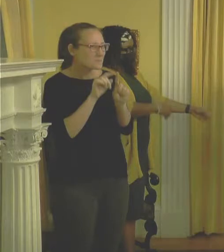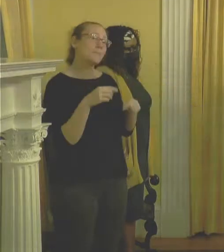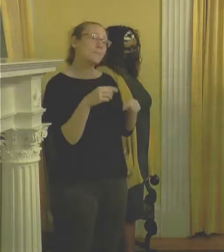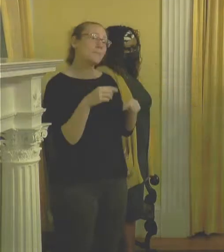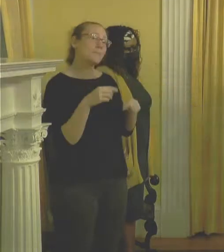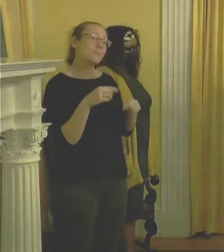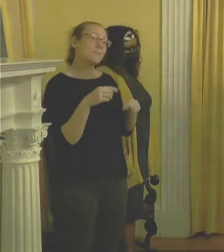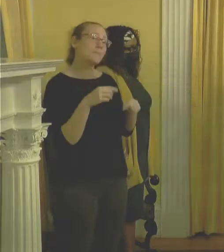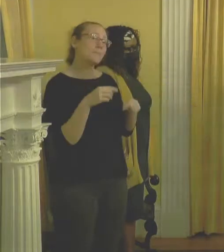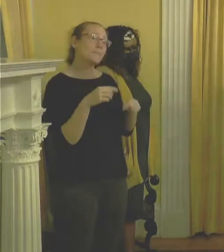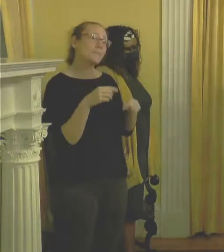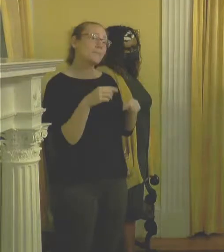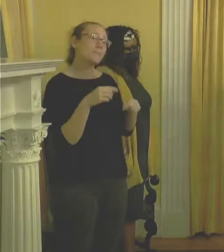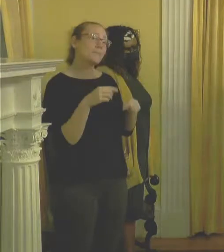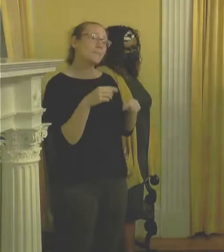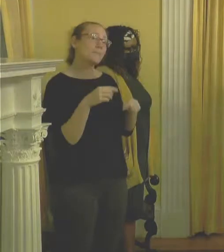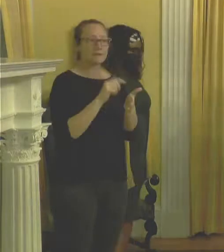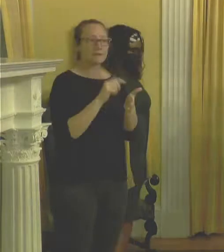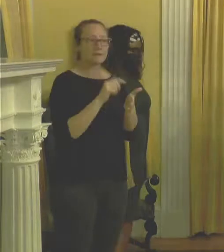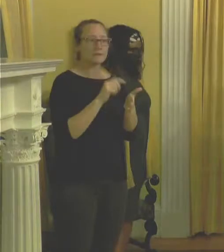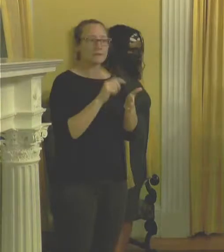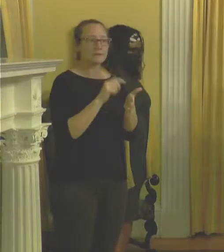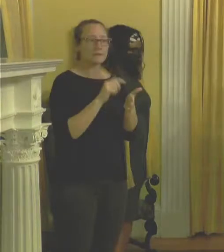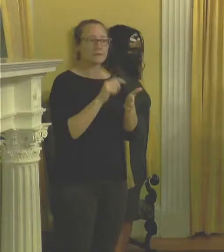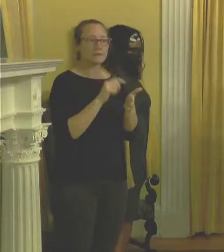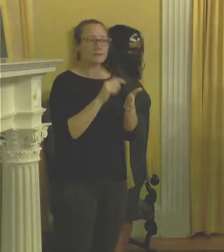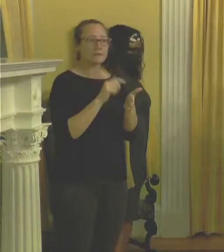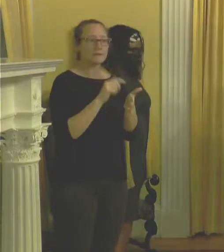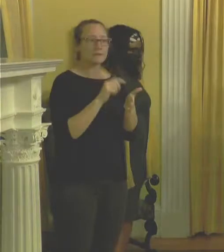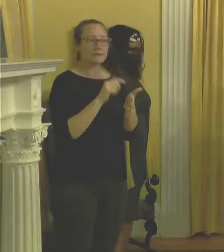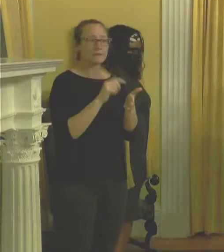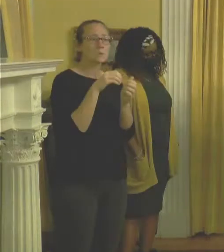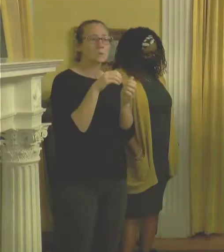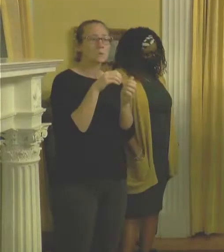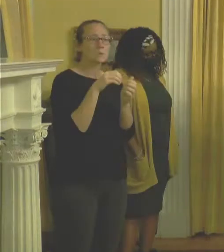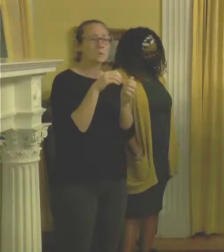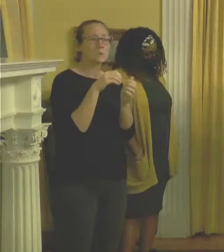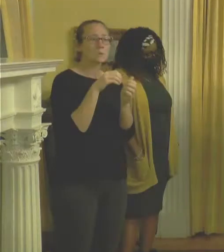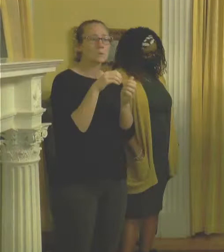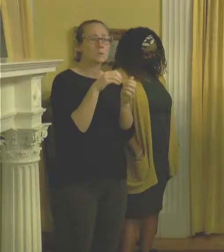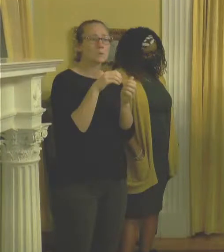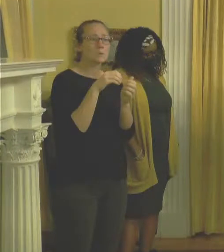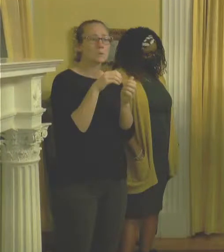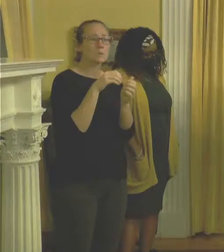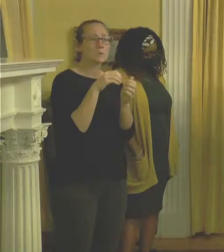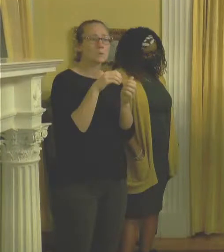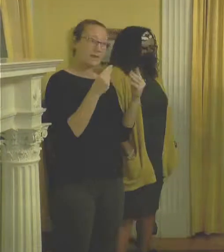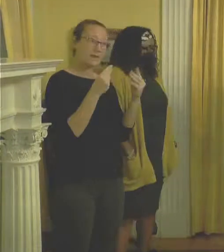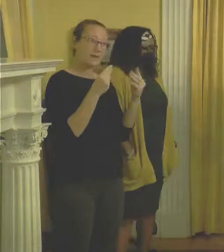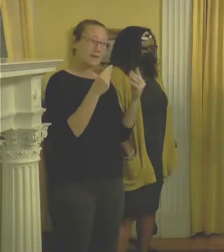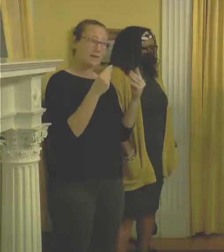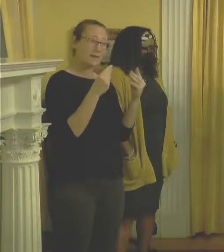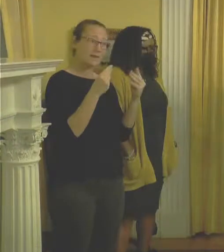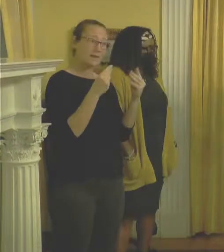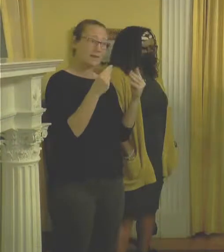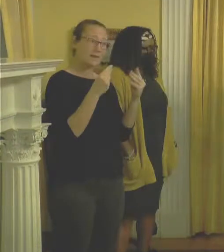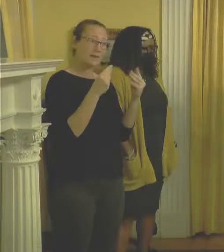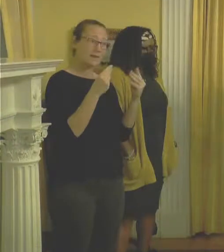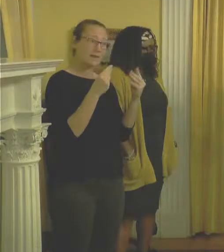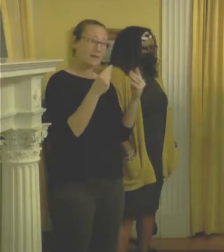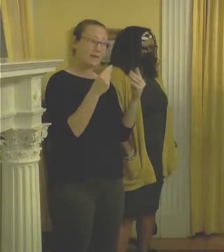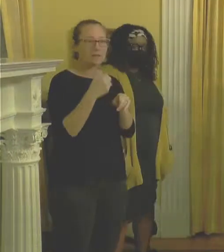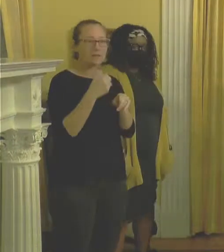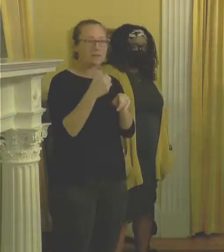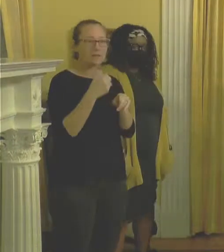Tuesdays throughout the semester, meeting with students and others both on campus and off to learn more about St. Augustine's